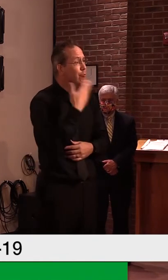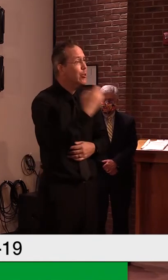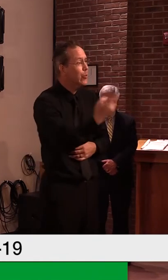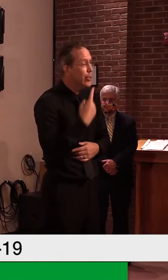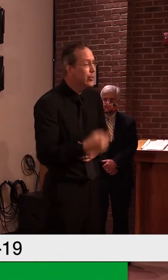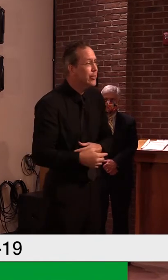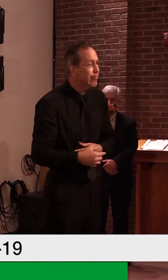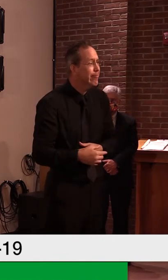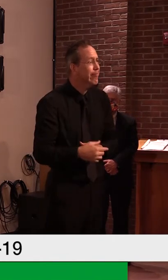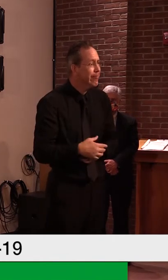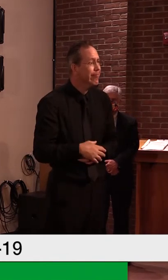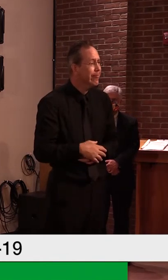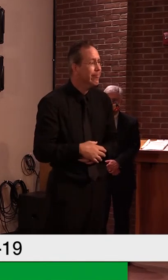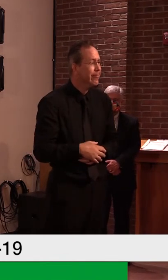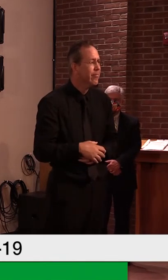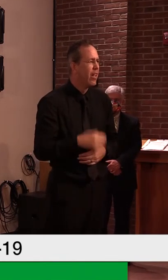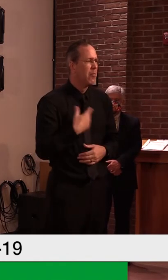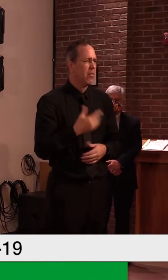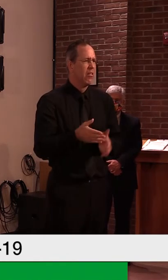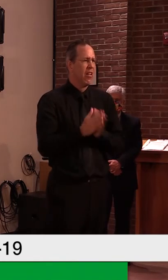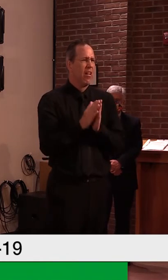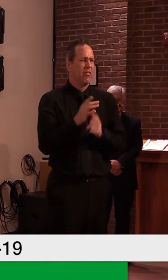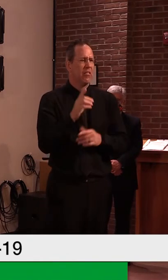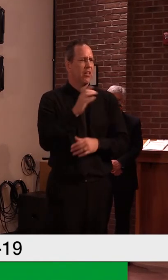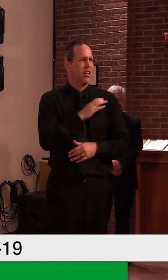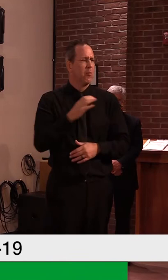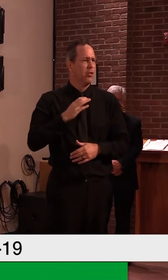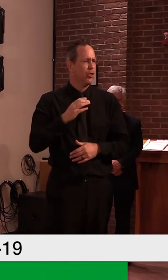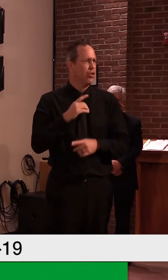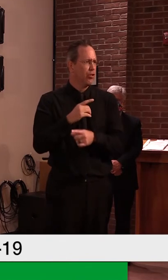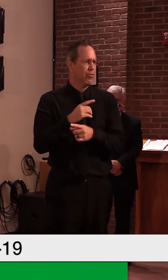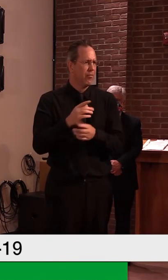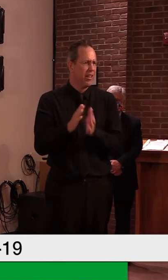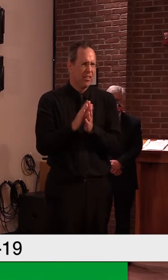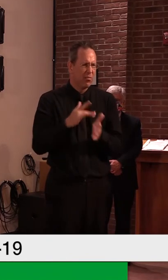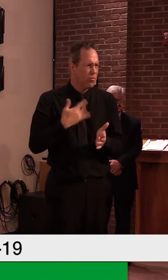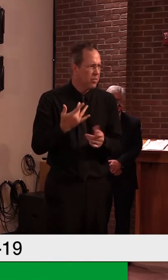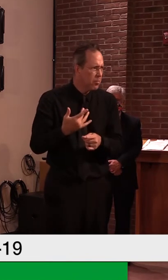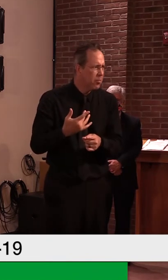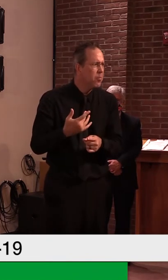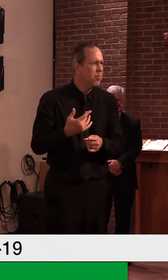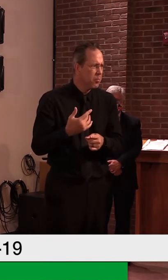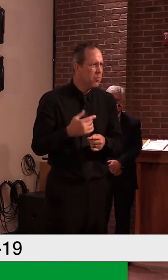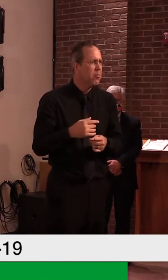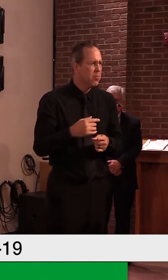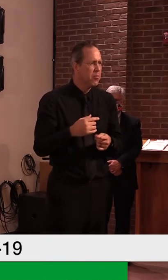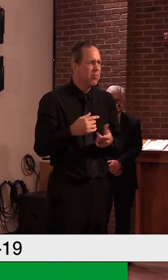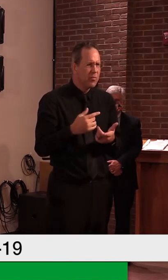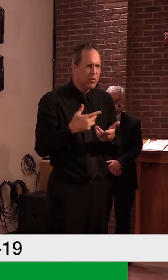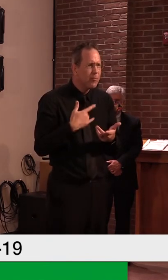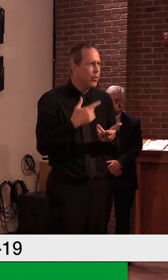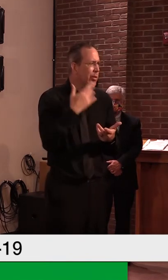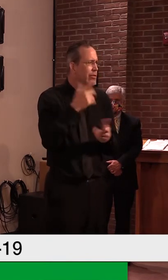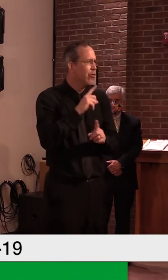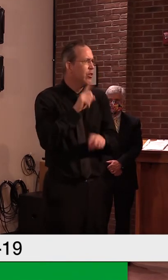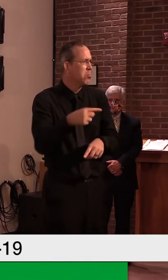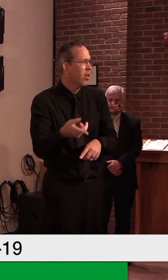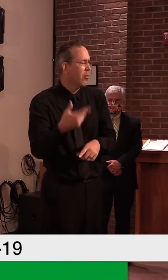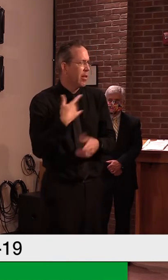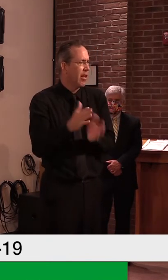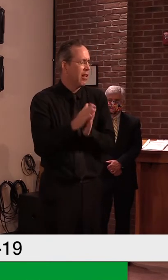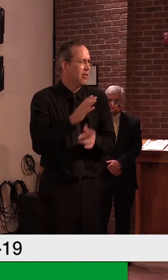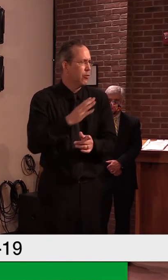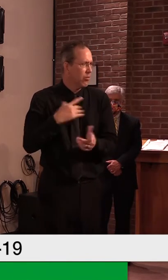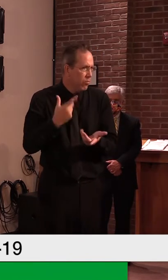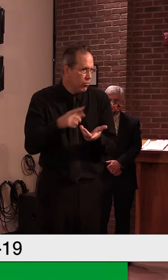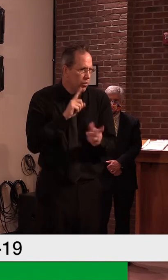even meant, what the seeds were. I don't think they know yet, uh, what they would, uh, what they would grow into. Um, and this